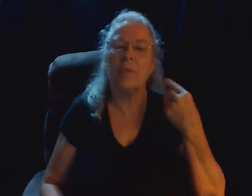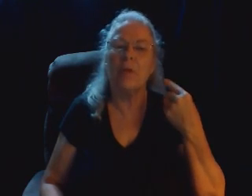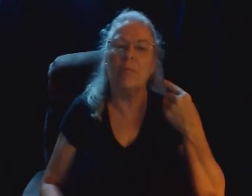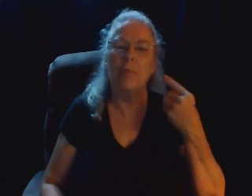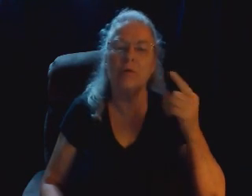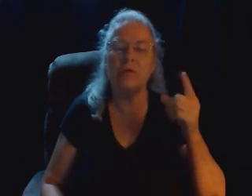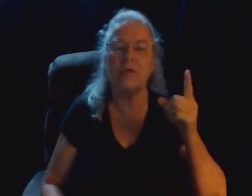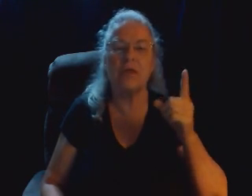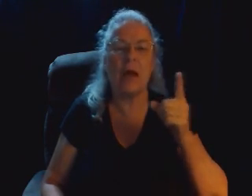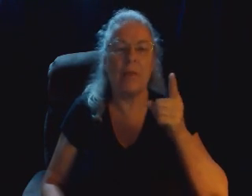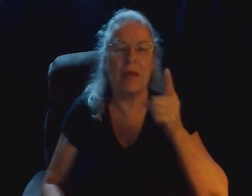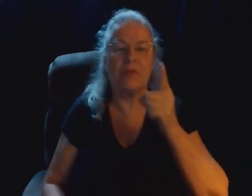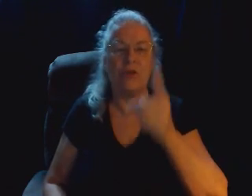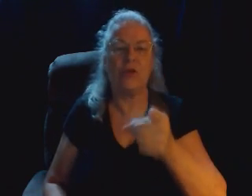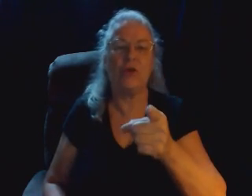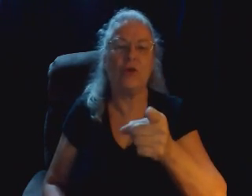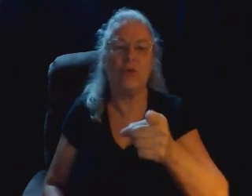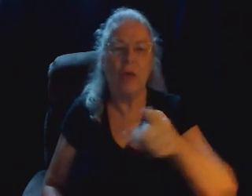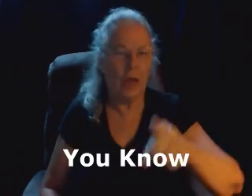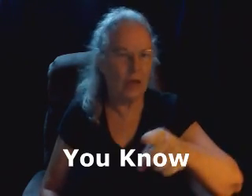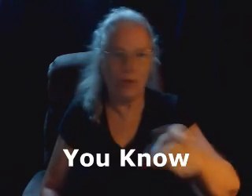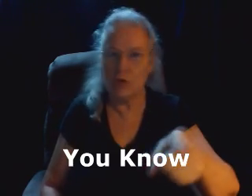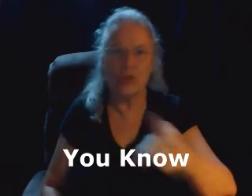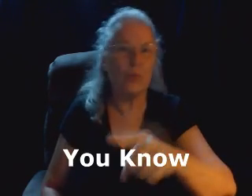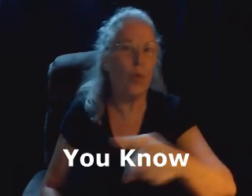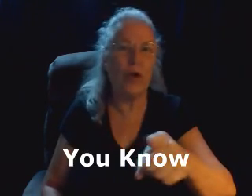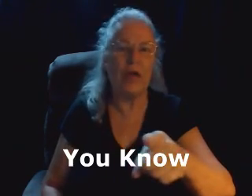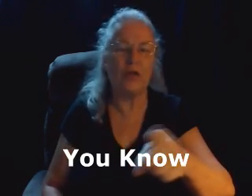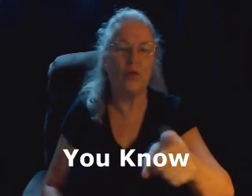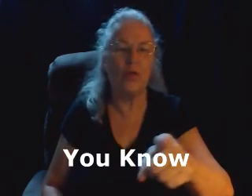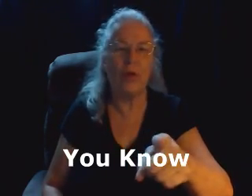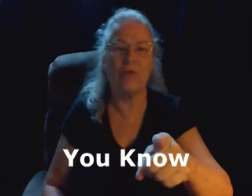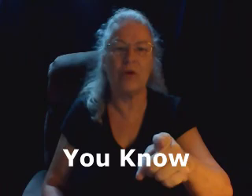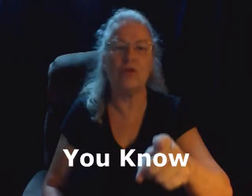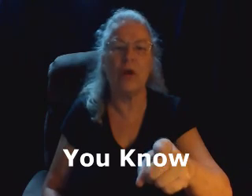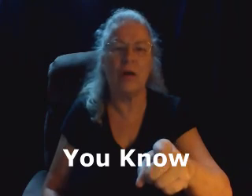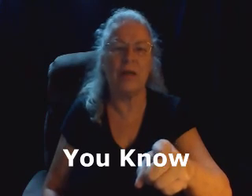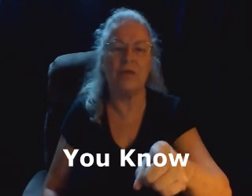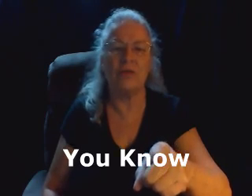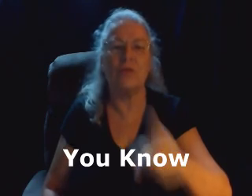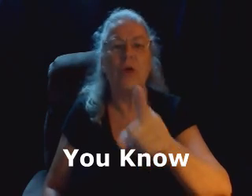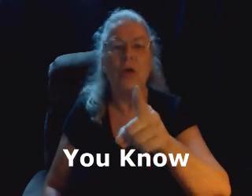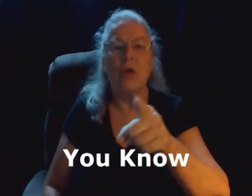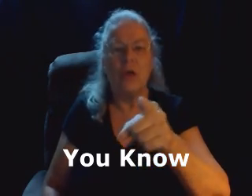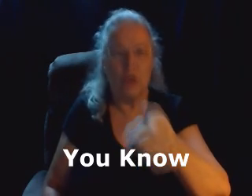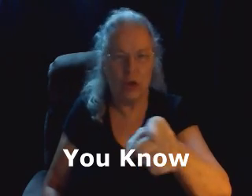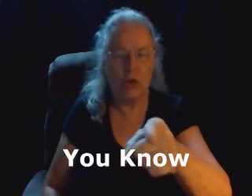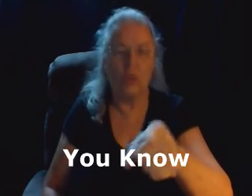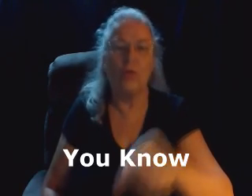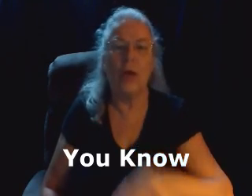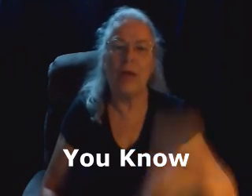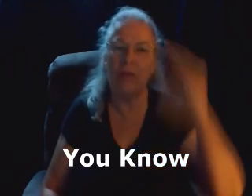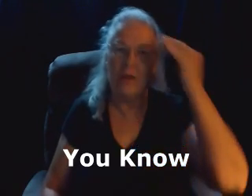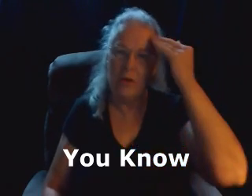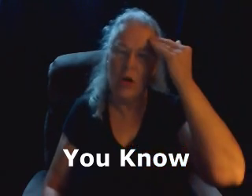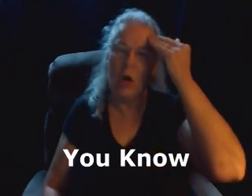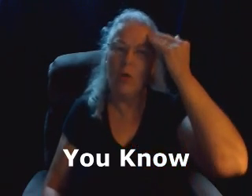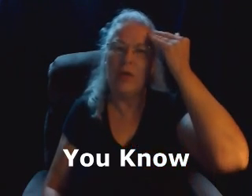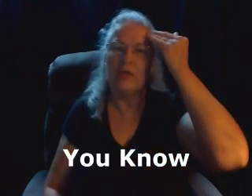Most of the time is you, and you're just pointing to whoever you're talking to. You, and then know is